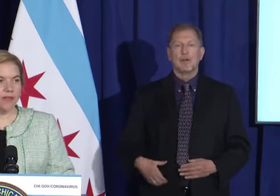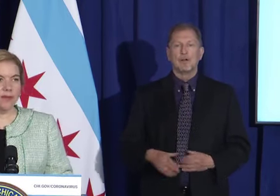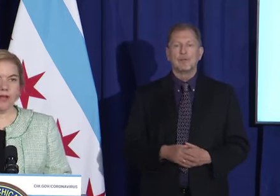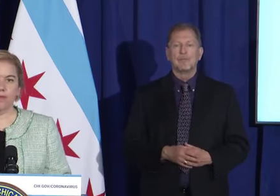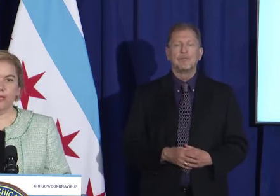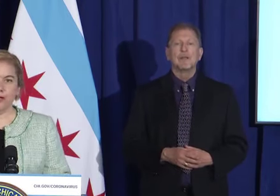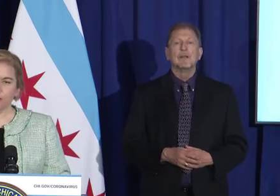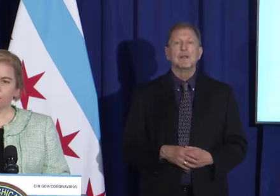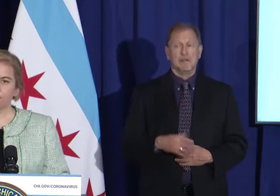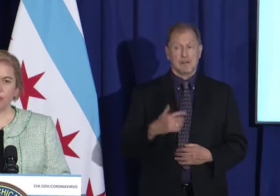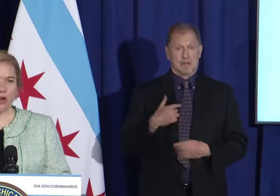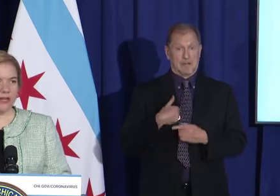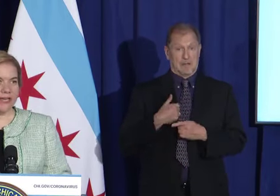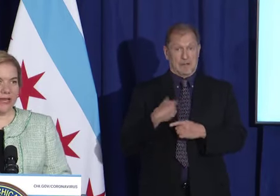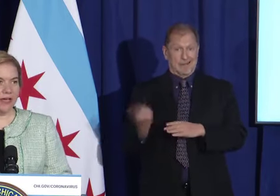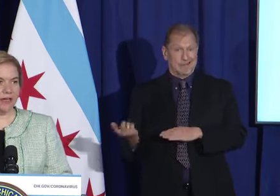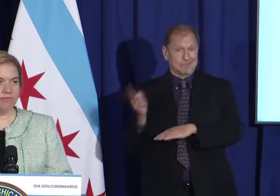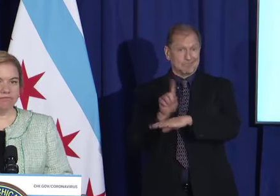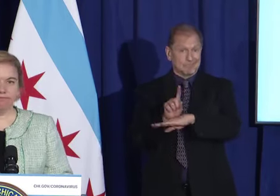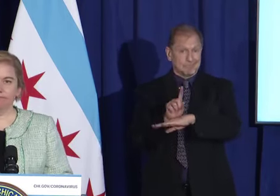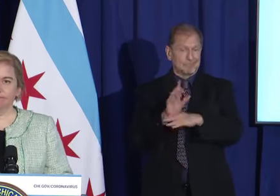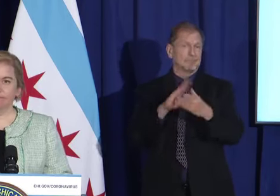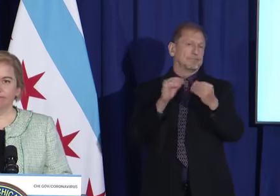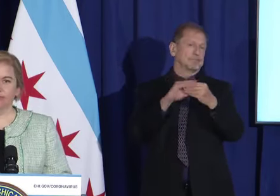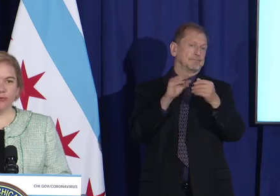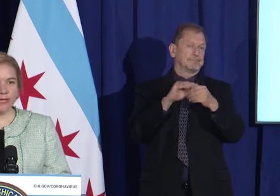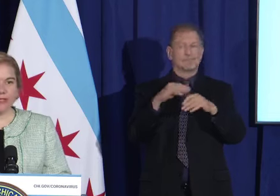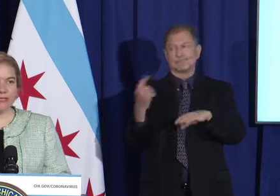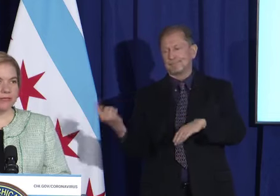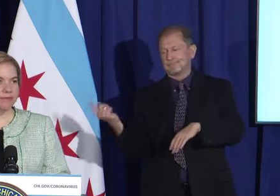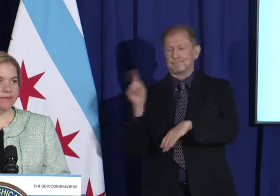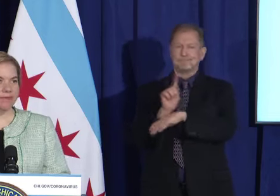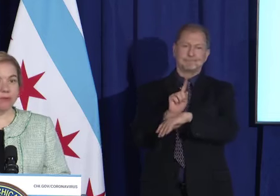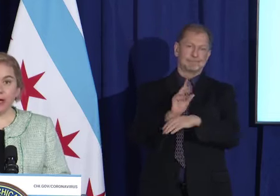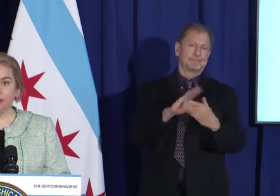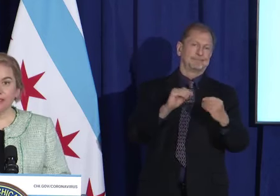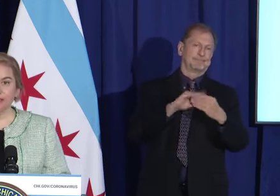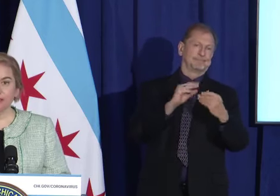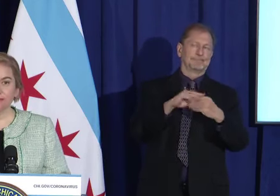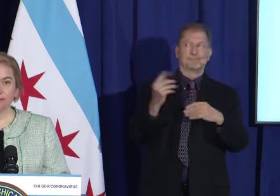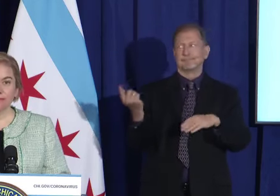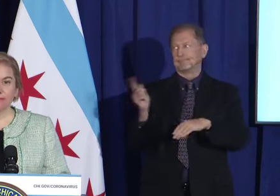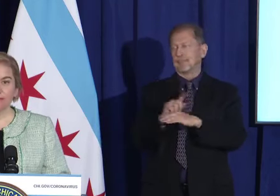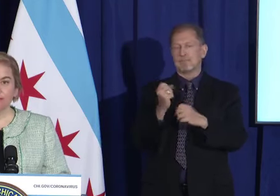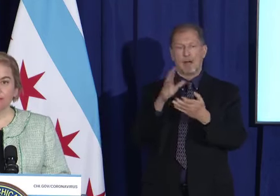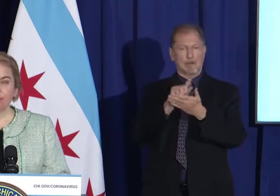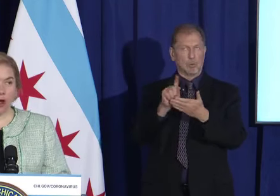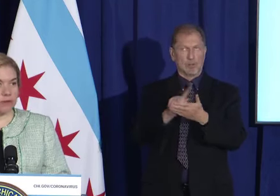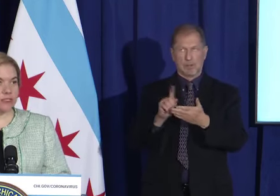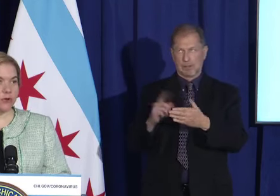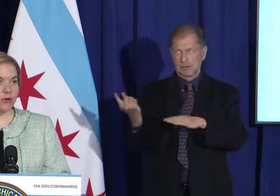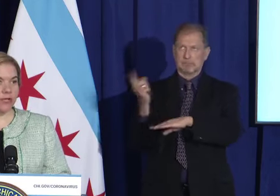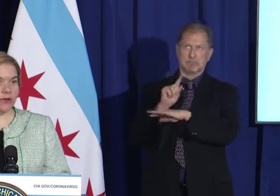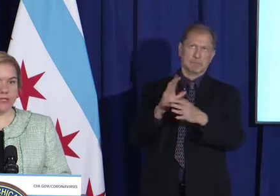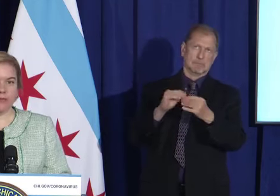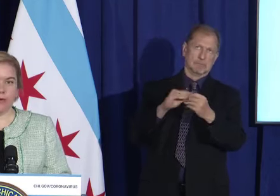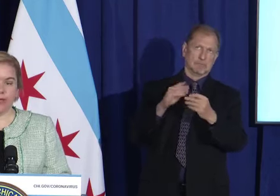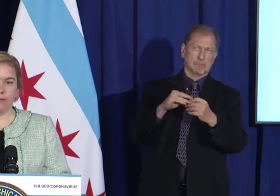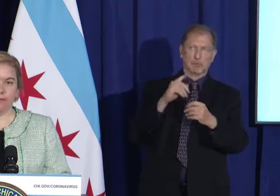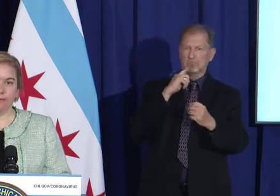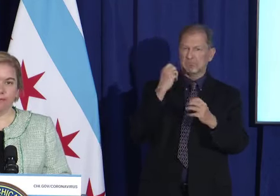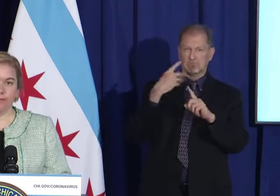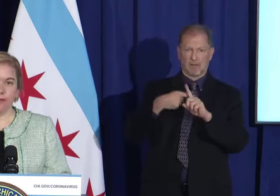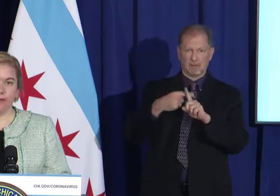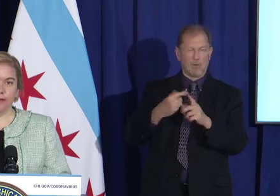So I've been up here sharing data for weeks, for months, almost a whole year at this